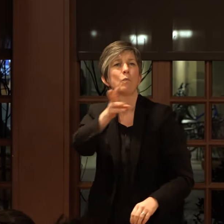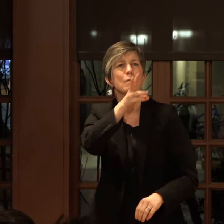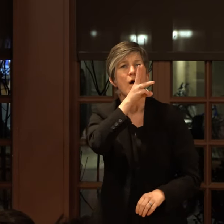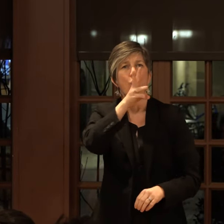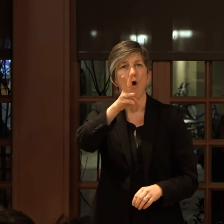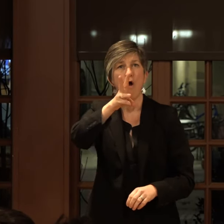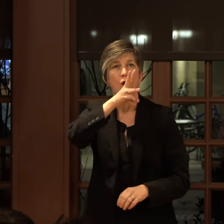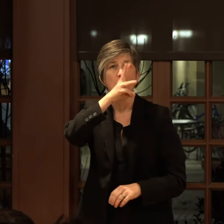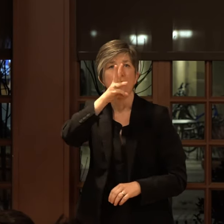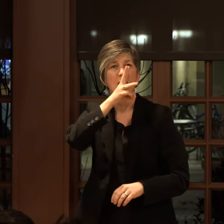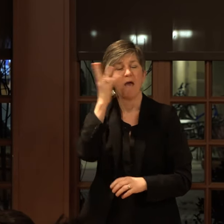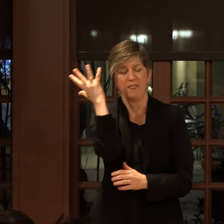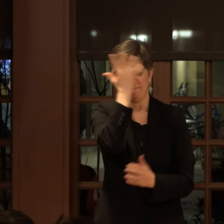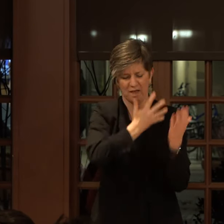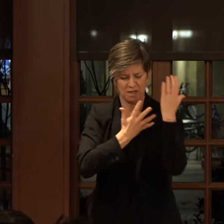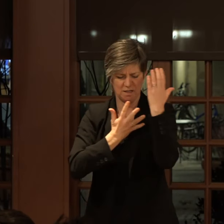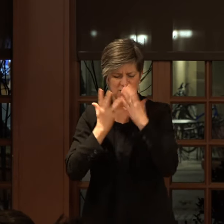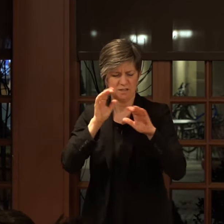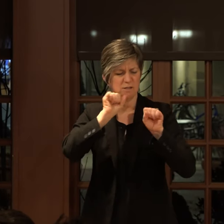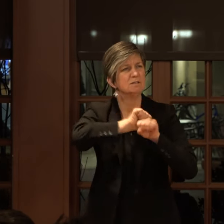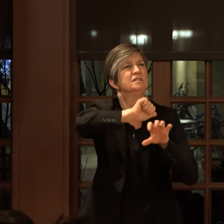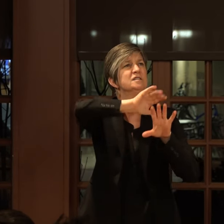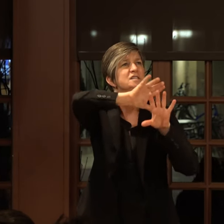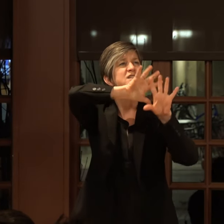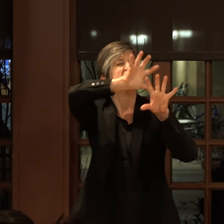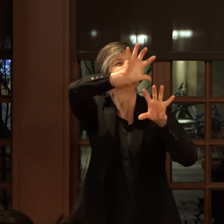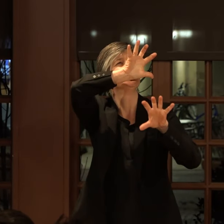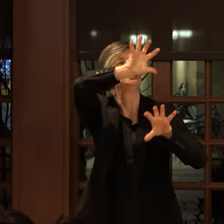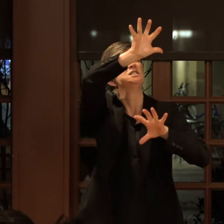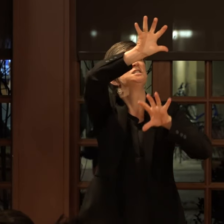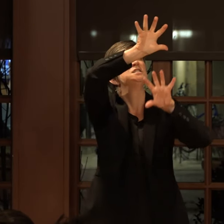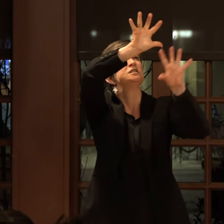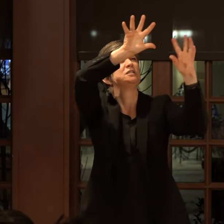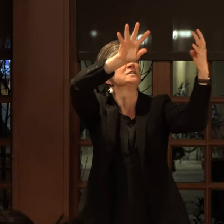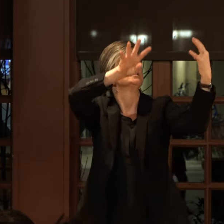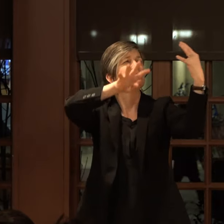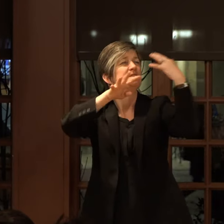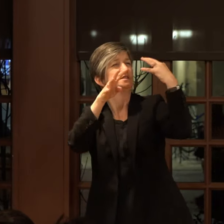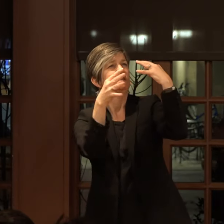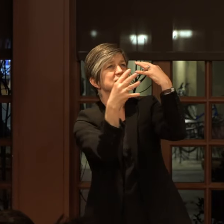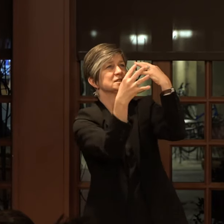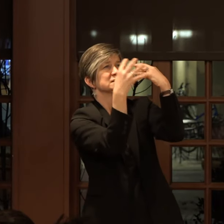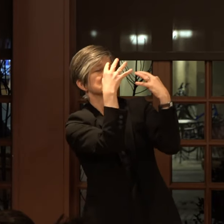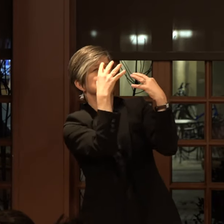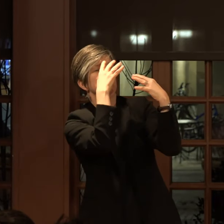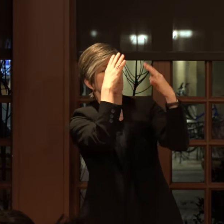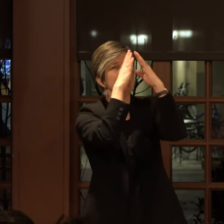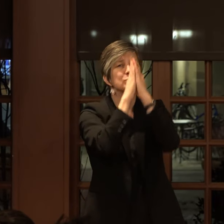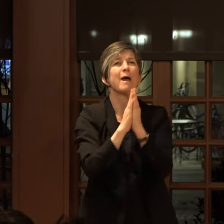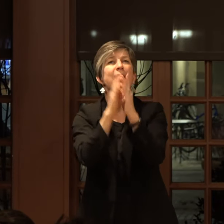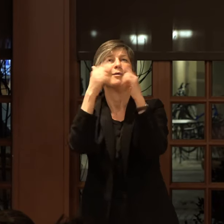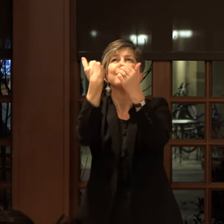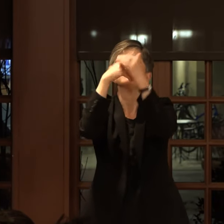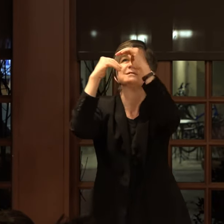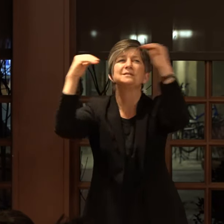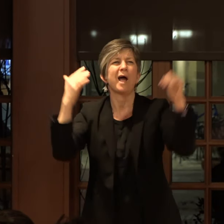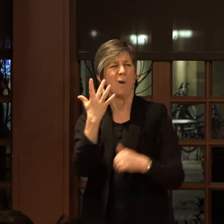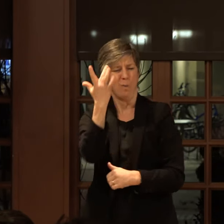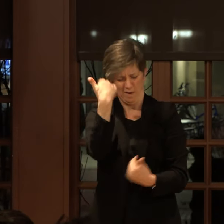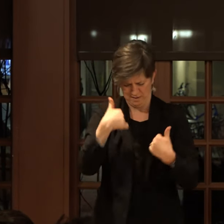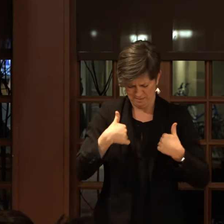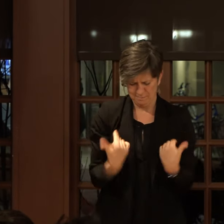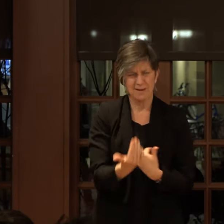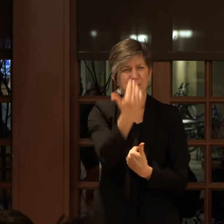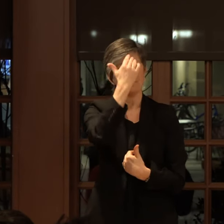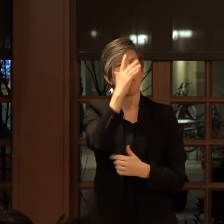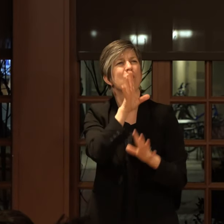sheer faces of so many boulders, their back, their bodies bent in genuflection at the altar of the sky. Why have you made me know